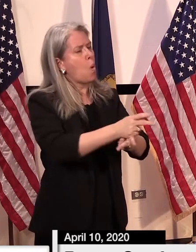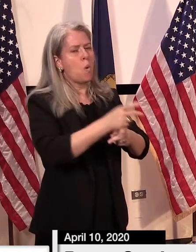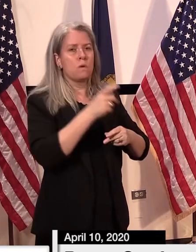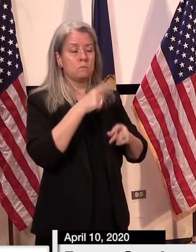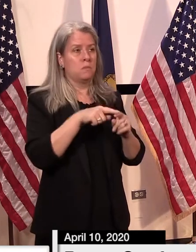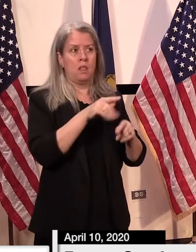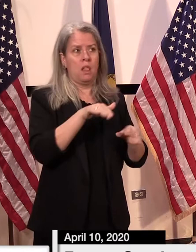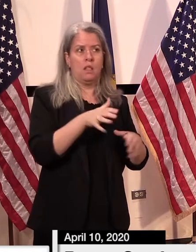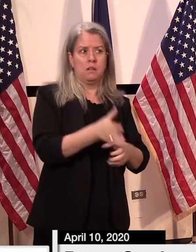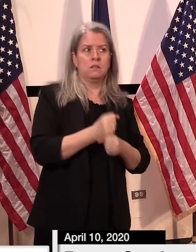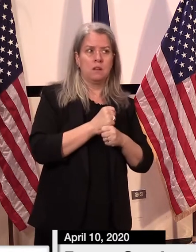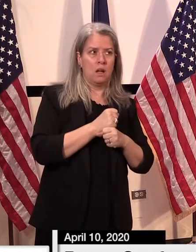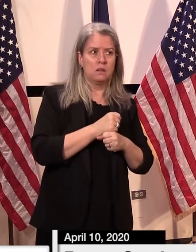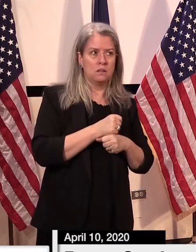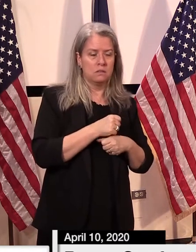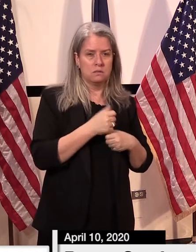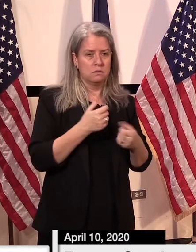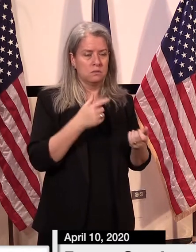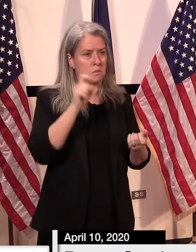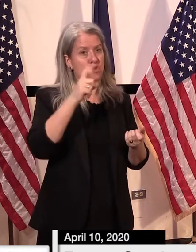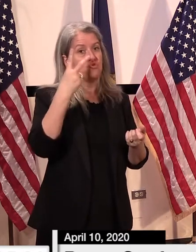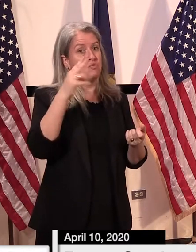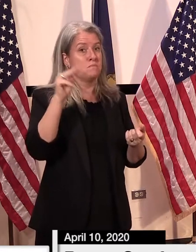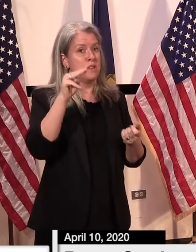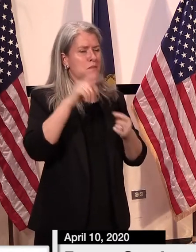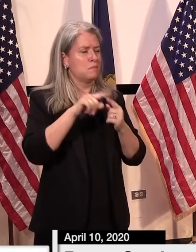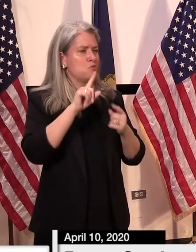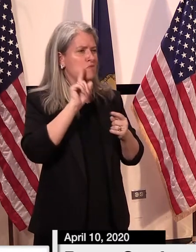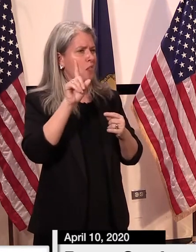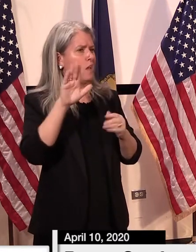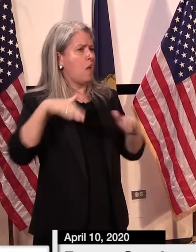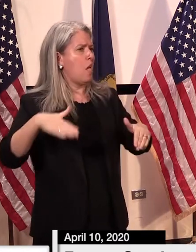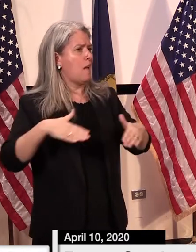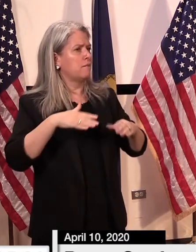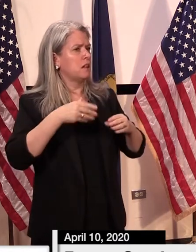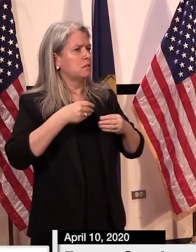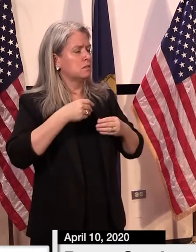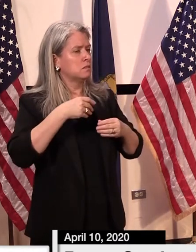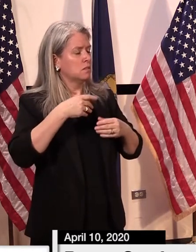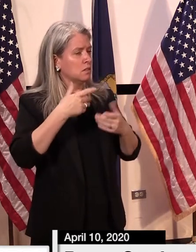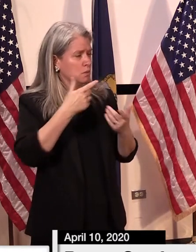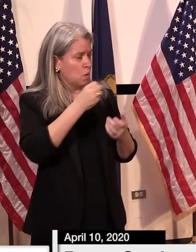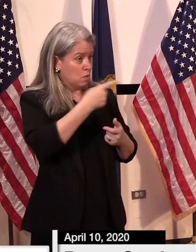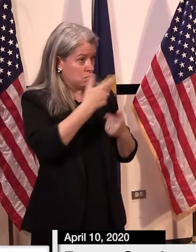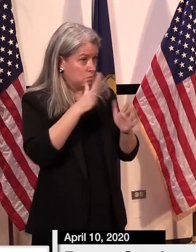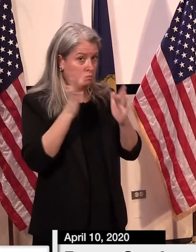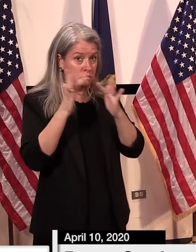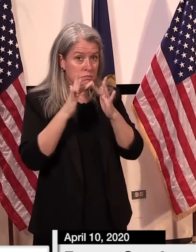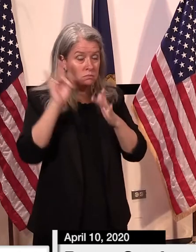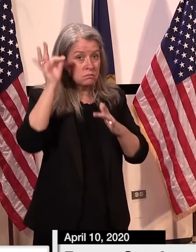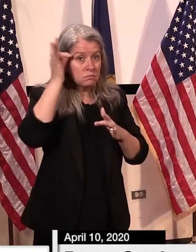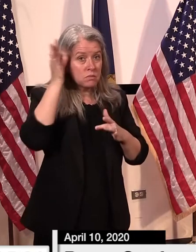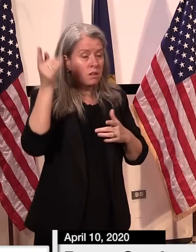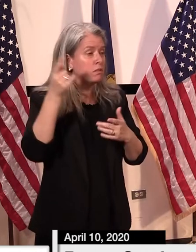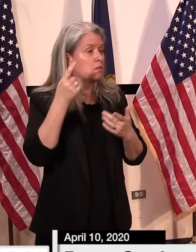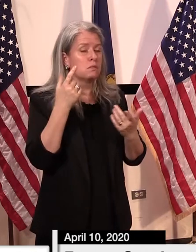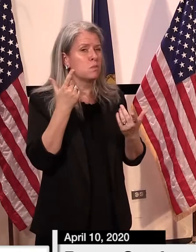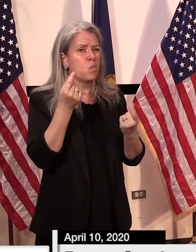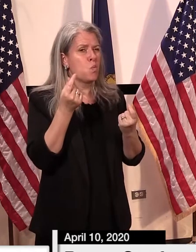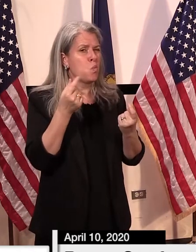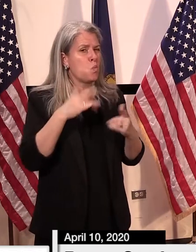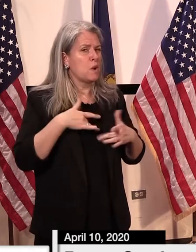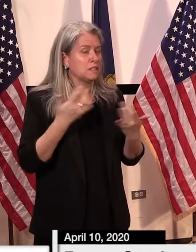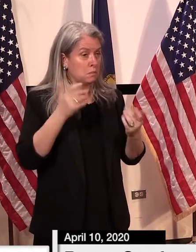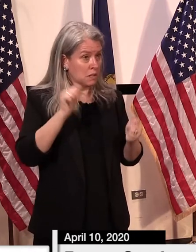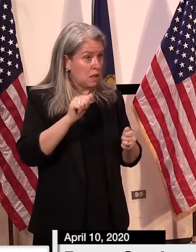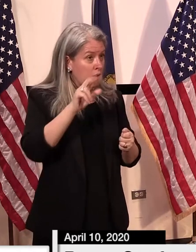only seeing about 15,000 of that. So my question is just, have you been in contact with the federal government and the authorities, um, and